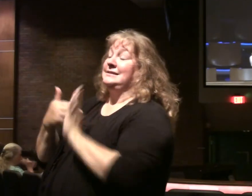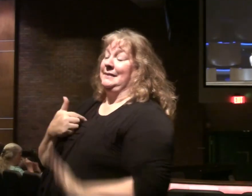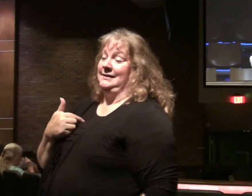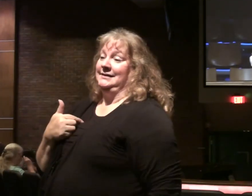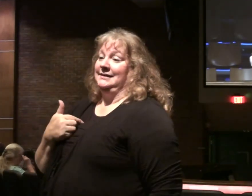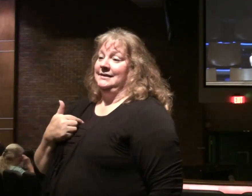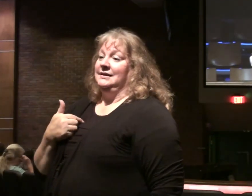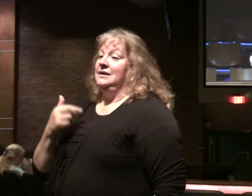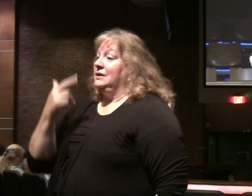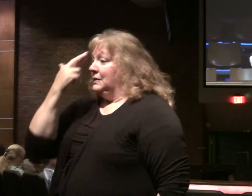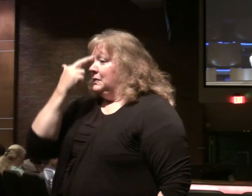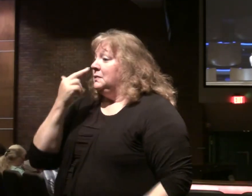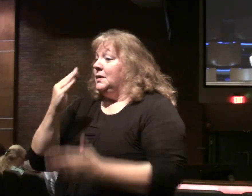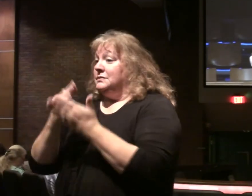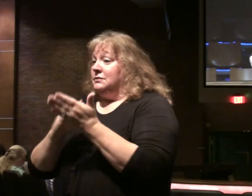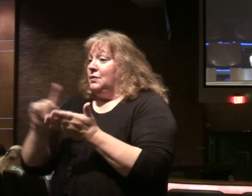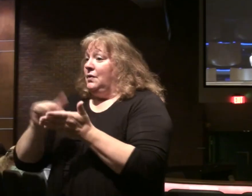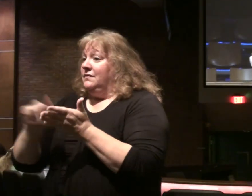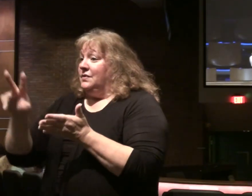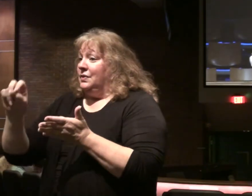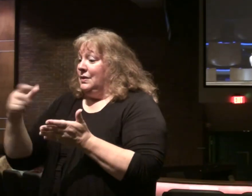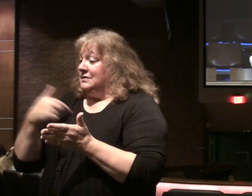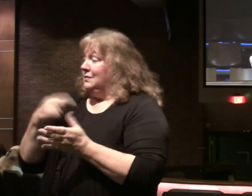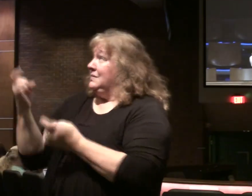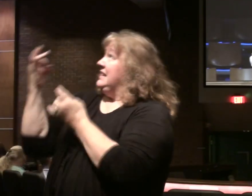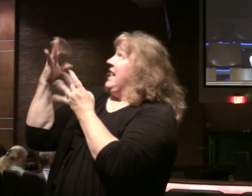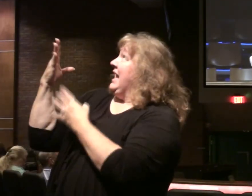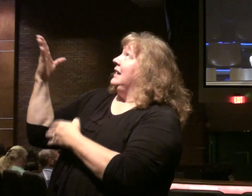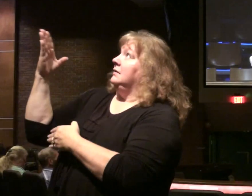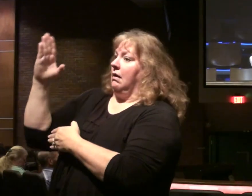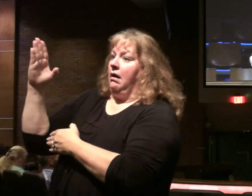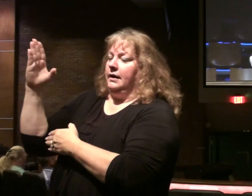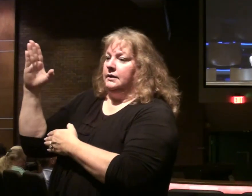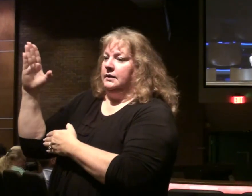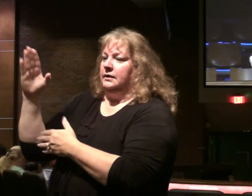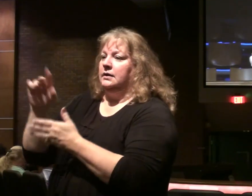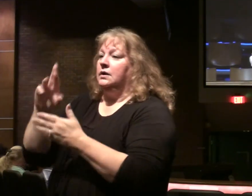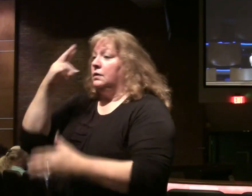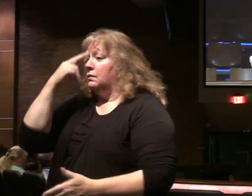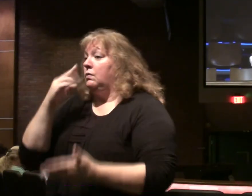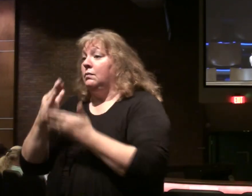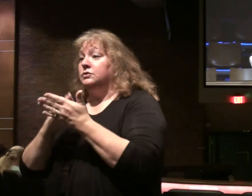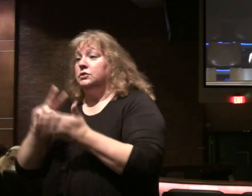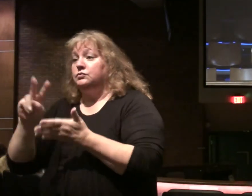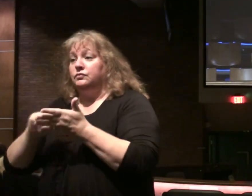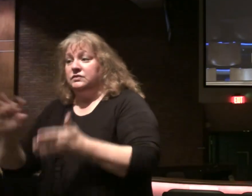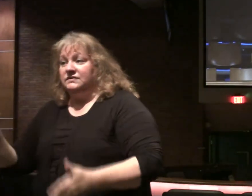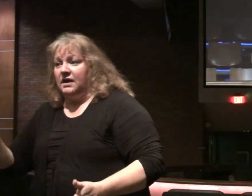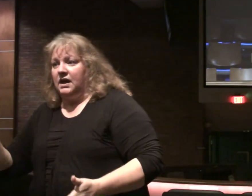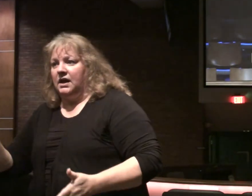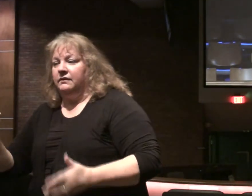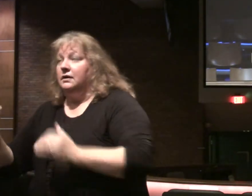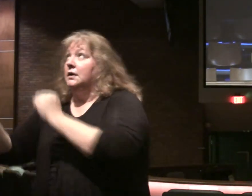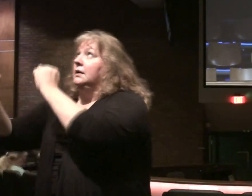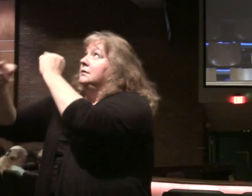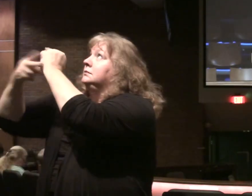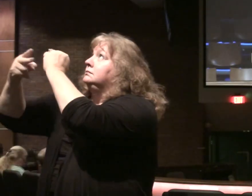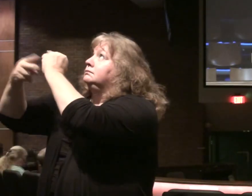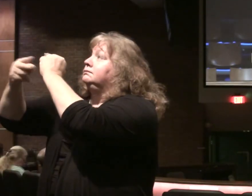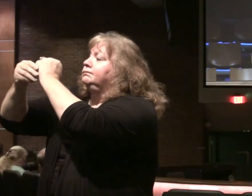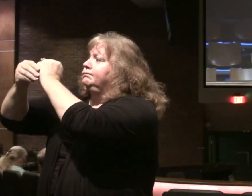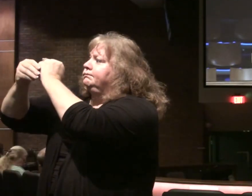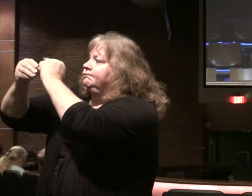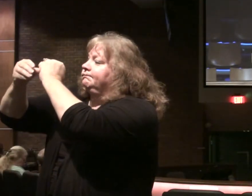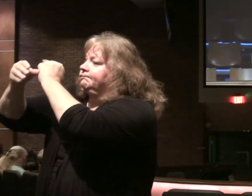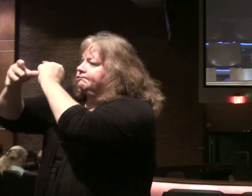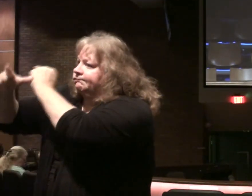Romans 1.30 says that we're haters of God. Romans 2.5 says that we're storing up in unbelief the unbelievers,